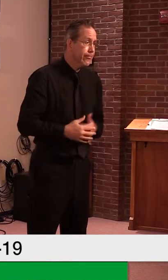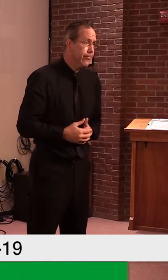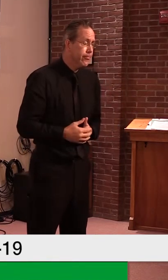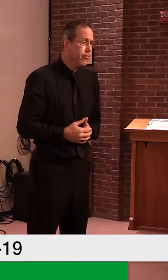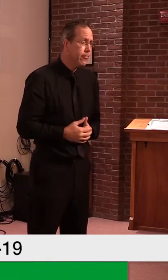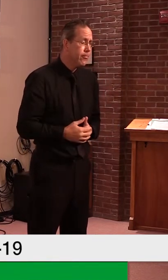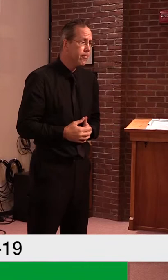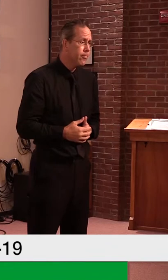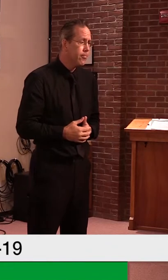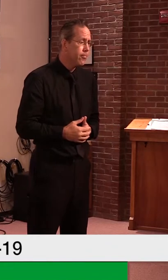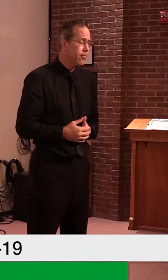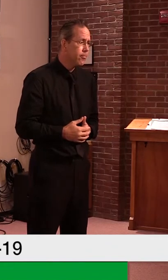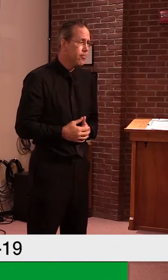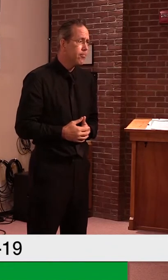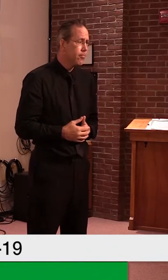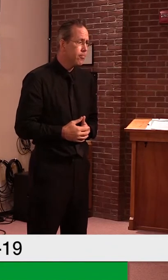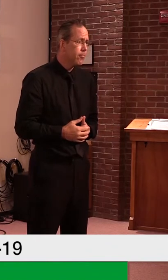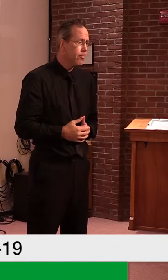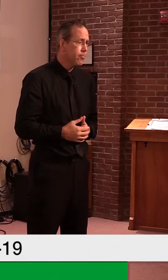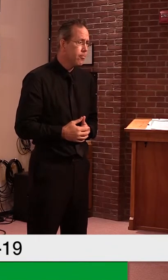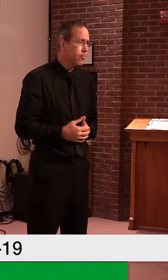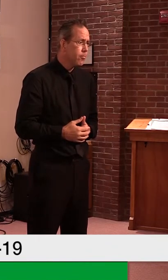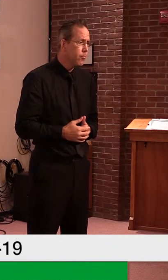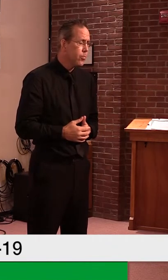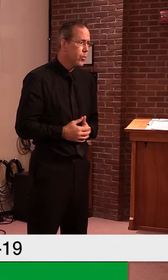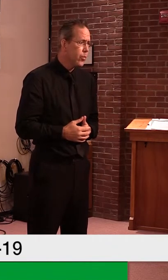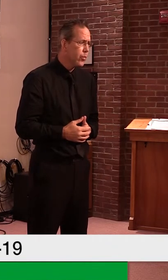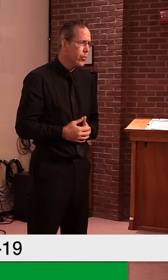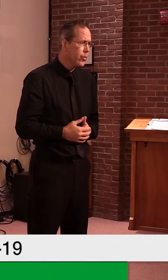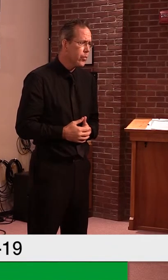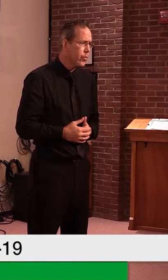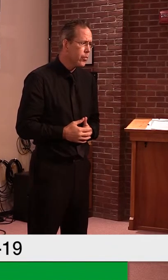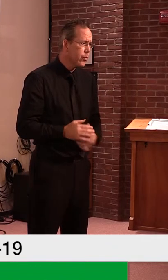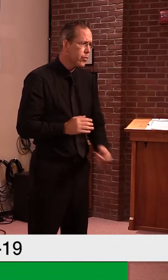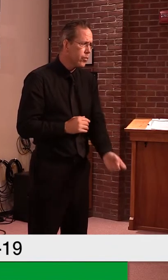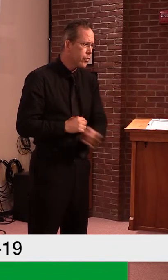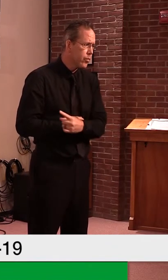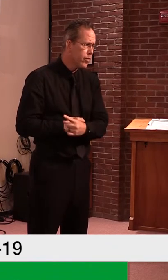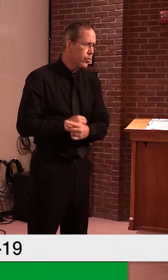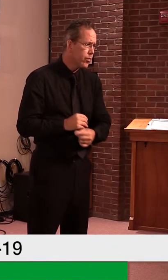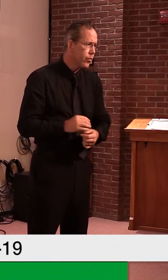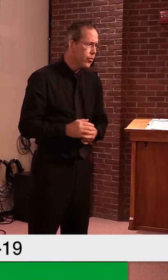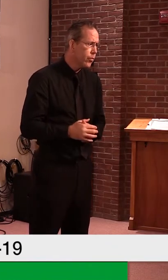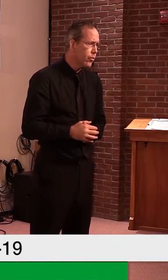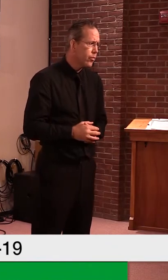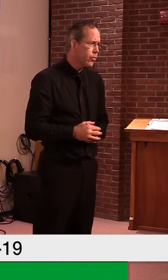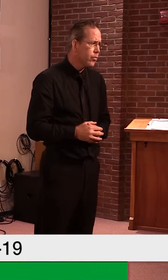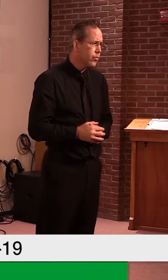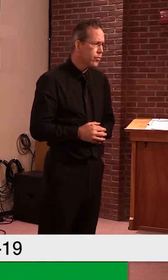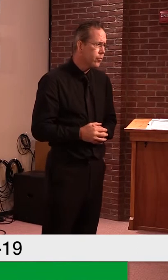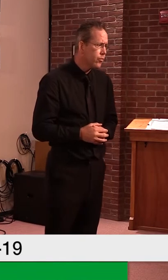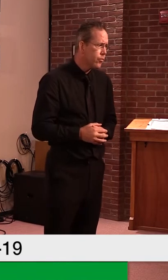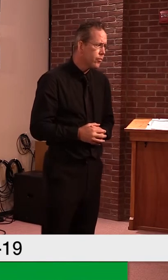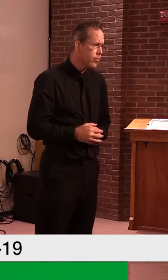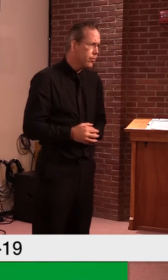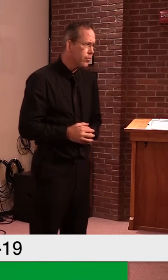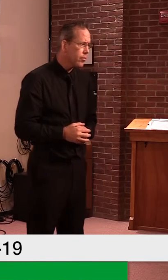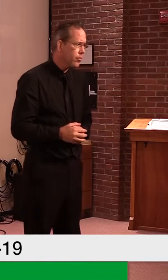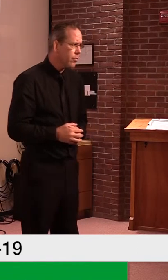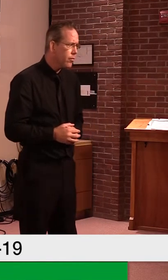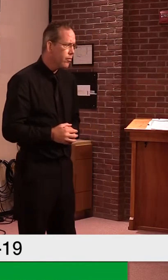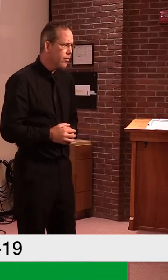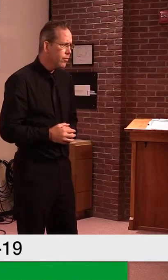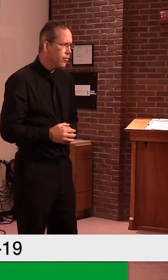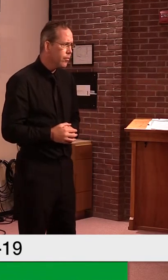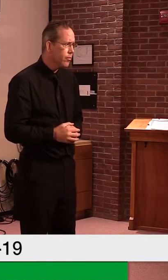Okay. And, um, when did Vermont change its testing protocol for inmates and what exactly is the protocol?